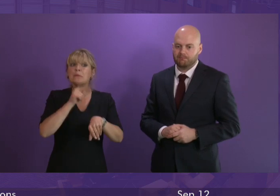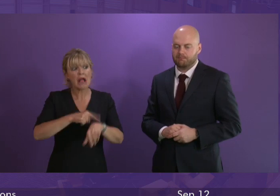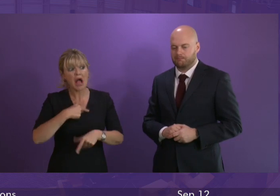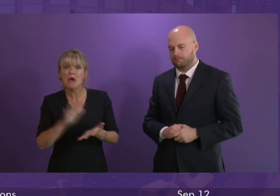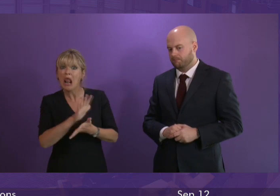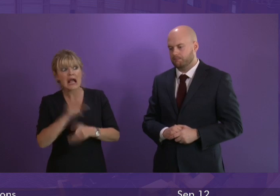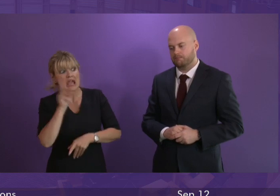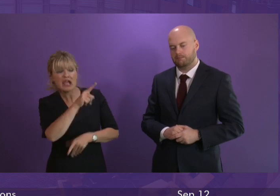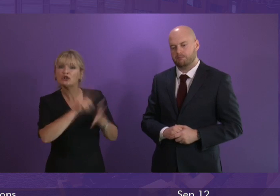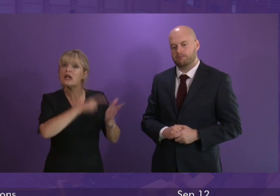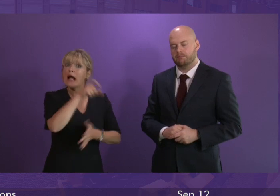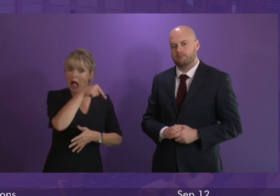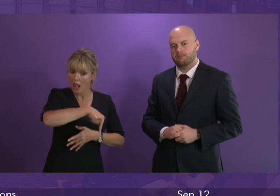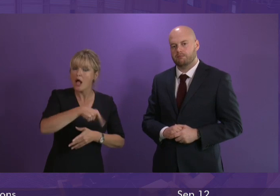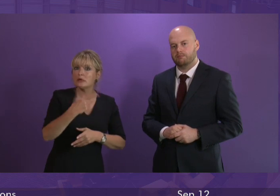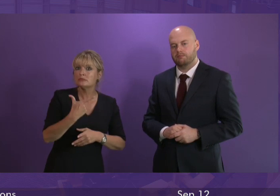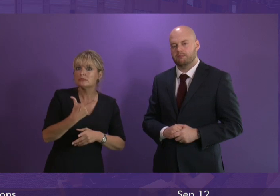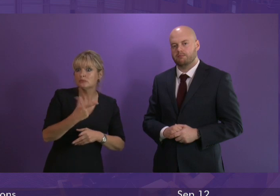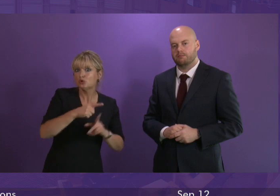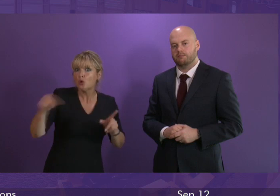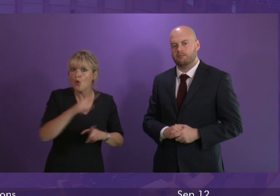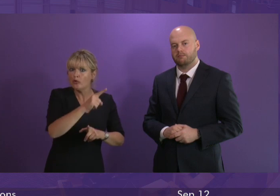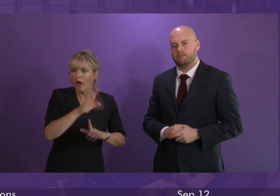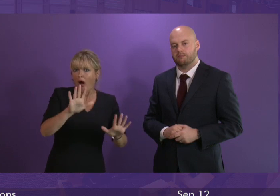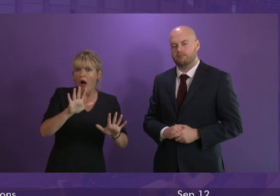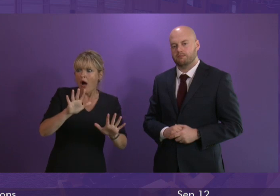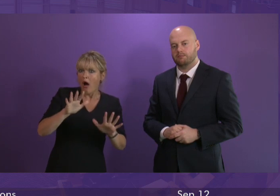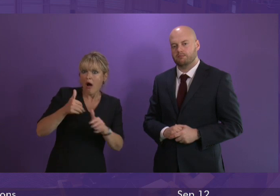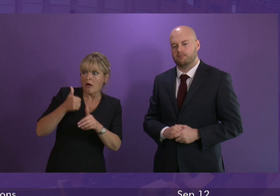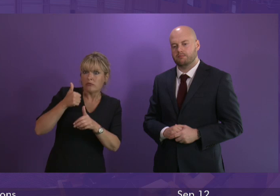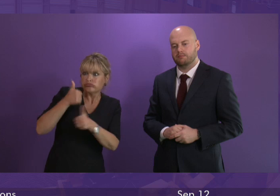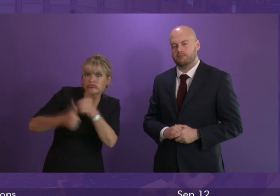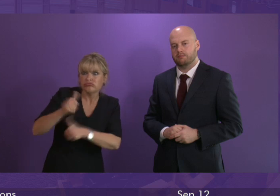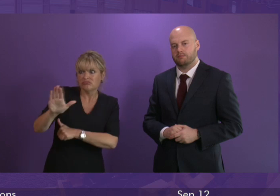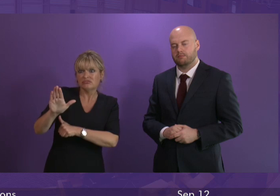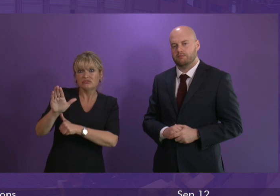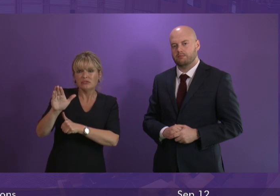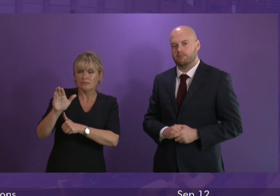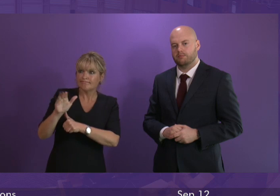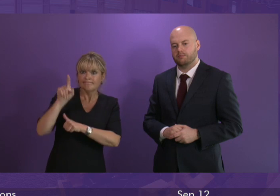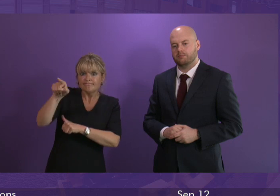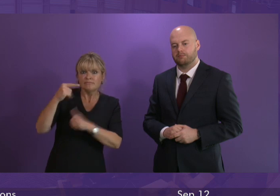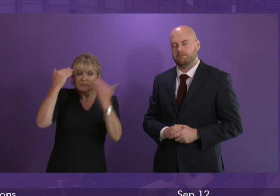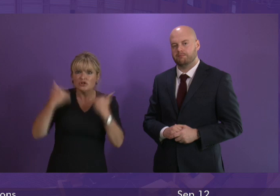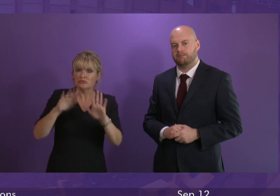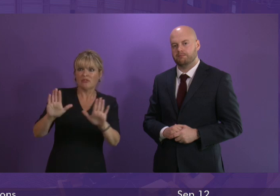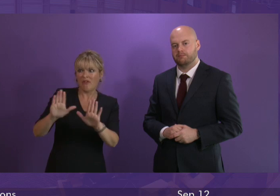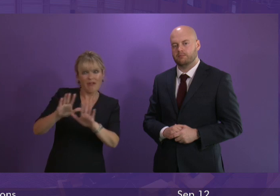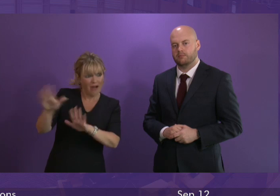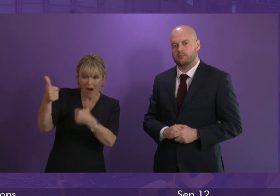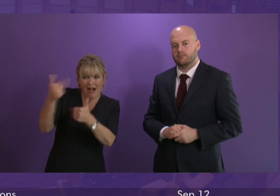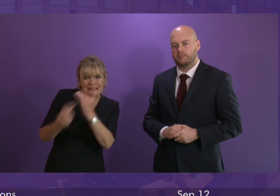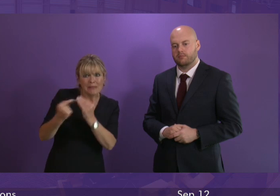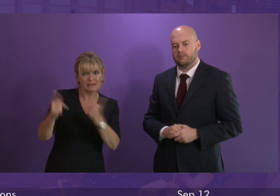Carlow and others on the Tory bench he's here defend the integrity and the independence of the judiciary whatever our views on individual